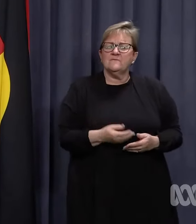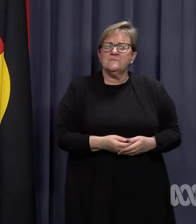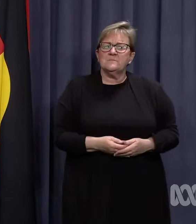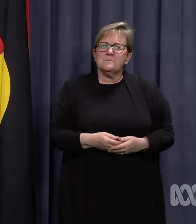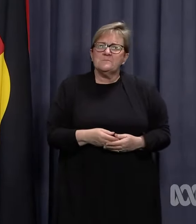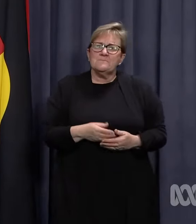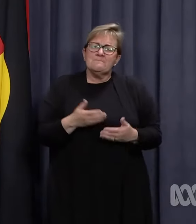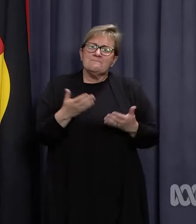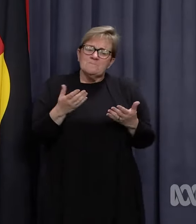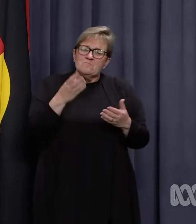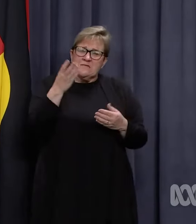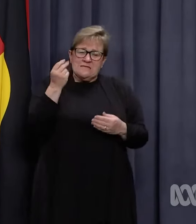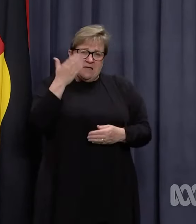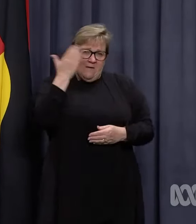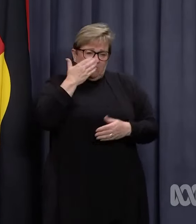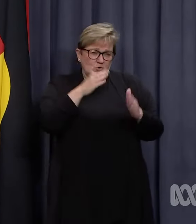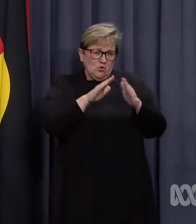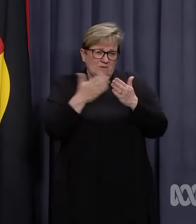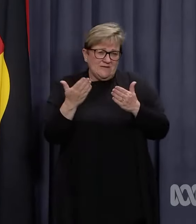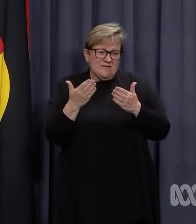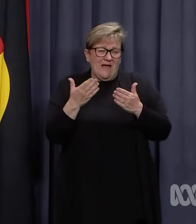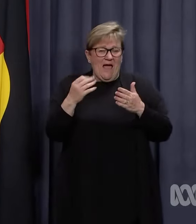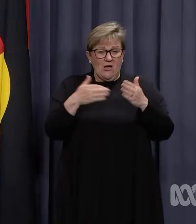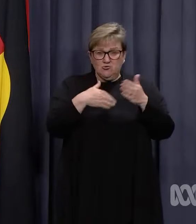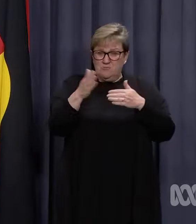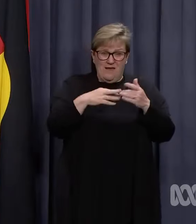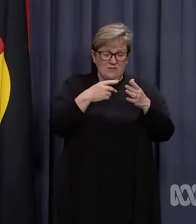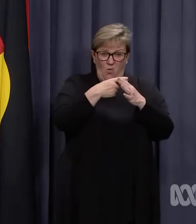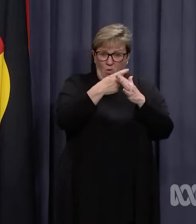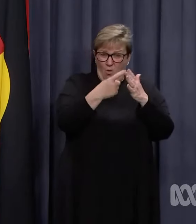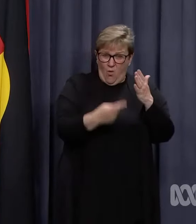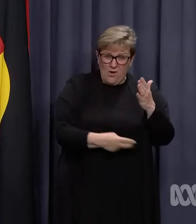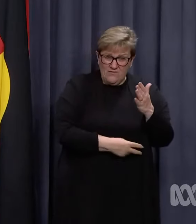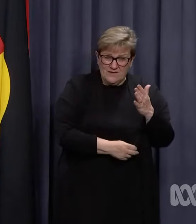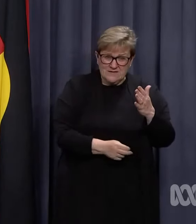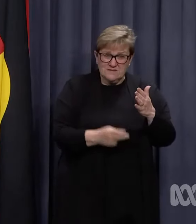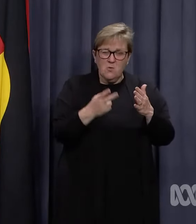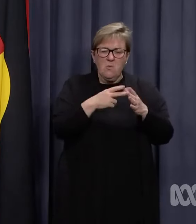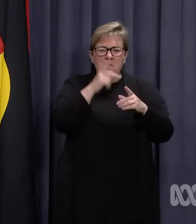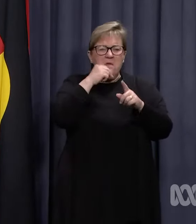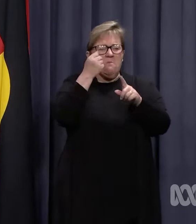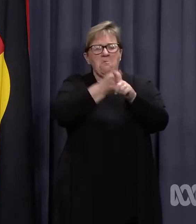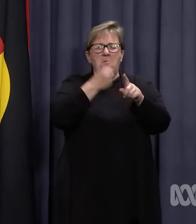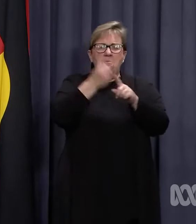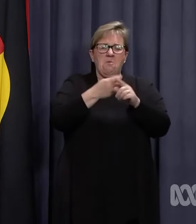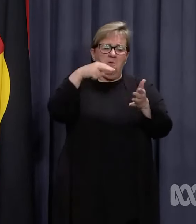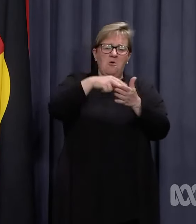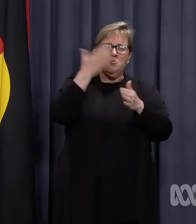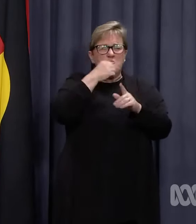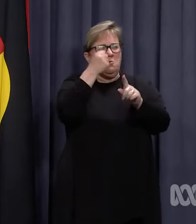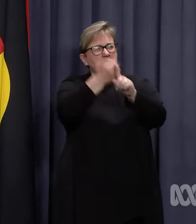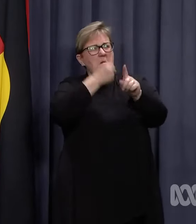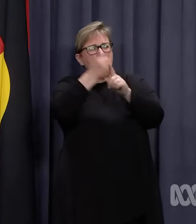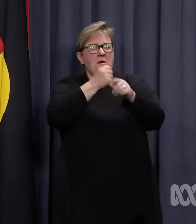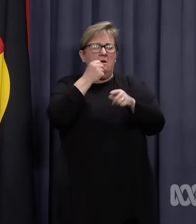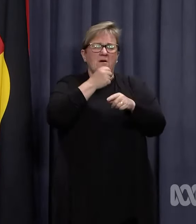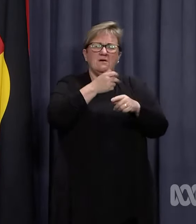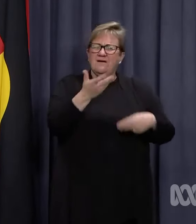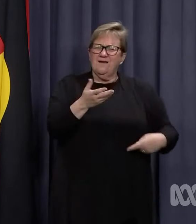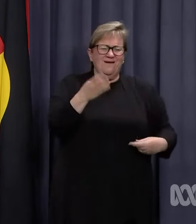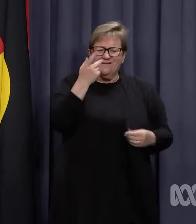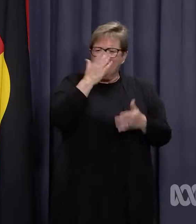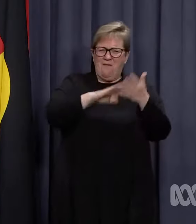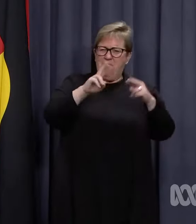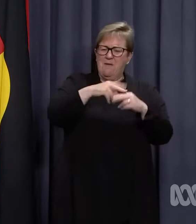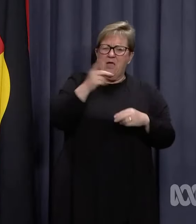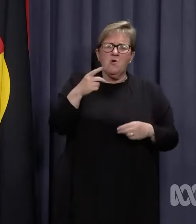There have been some school communities who've had to manage all of this with protests at their schools. And there have been some